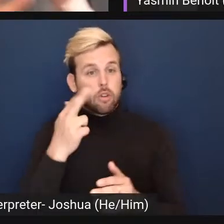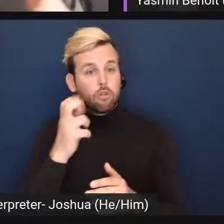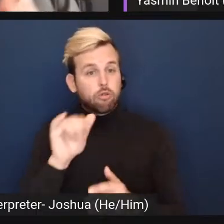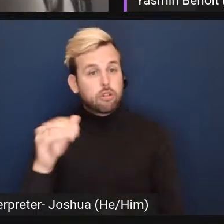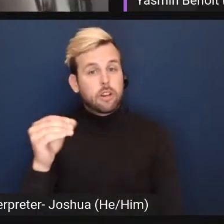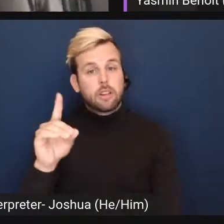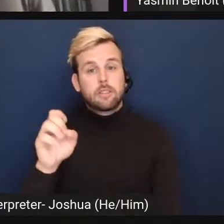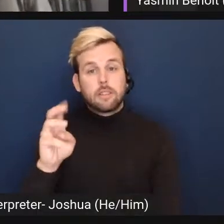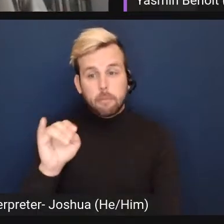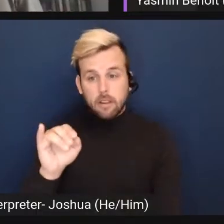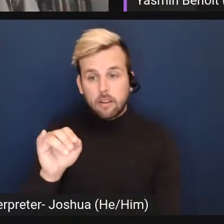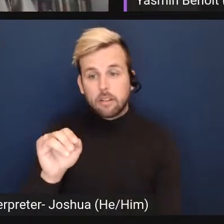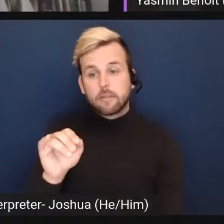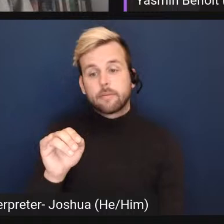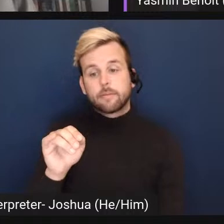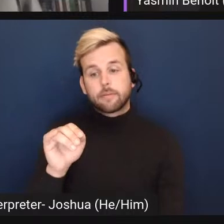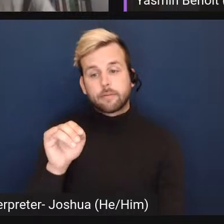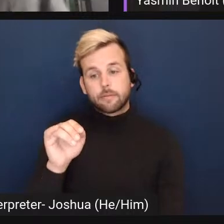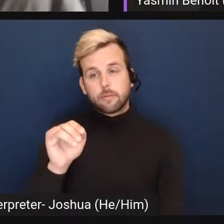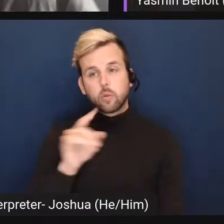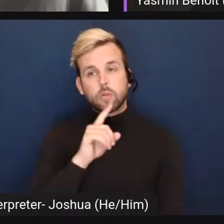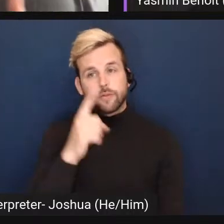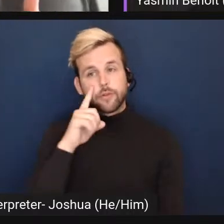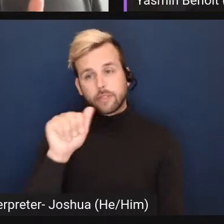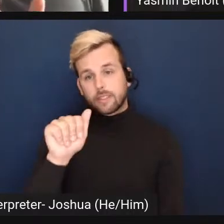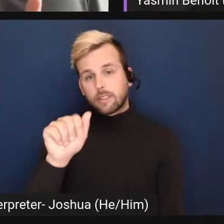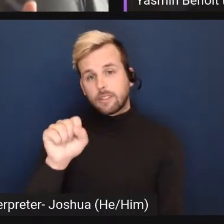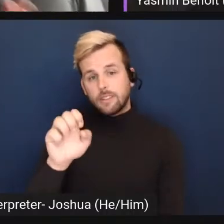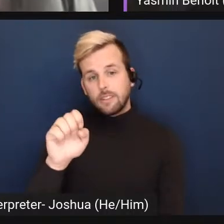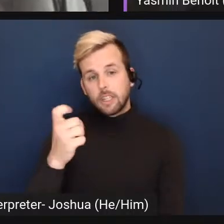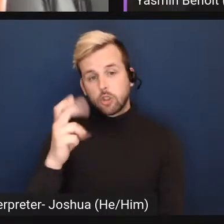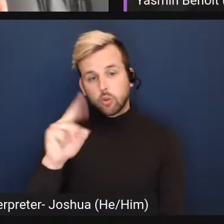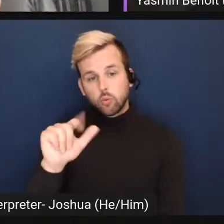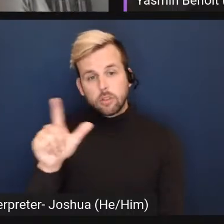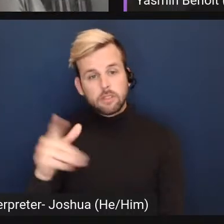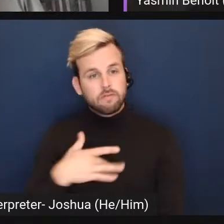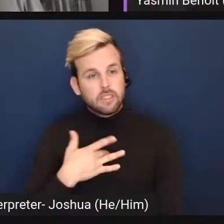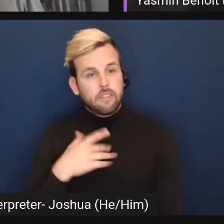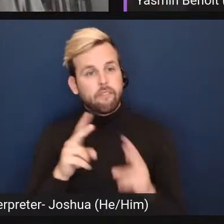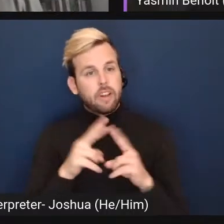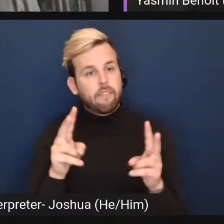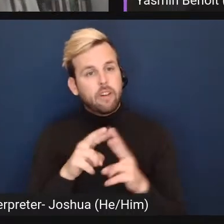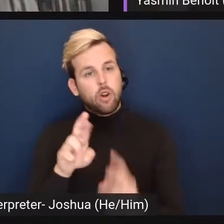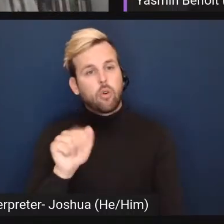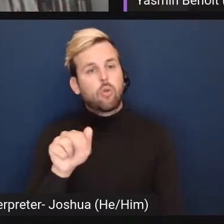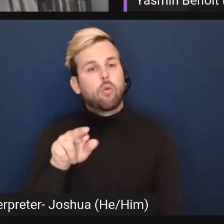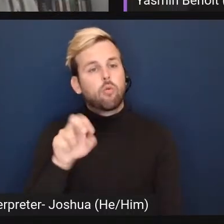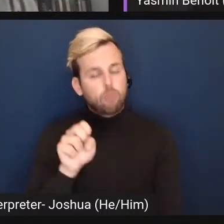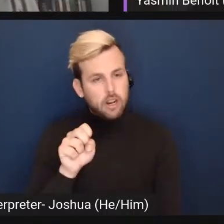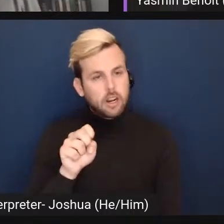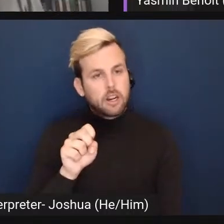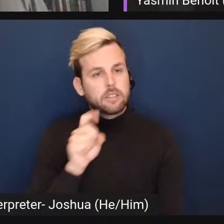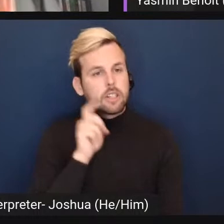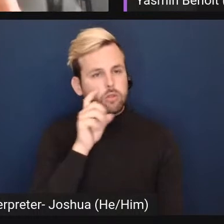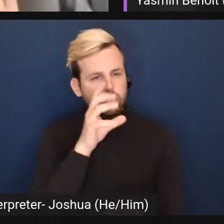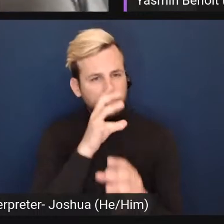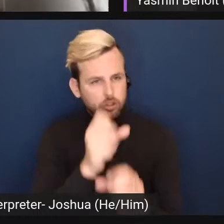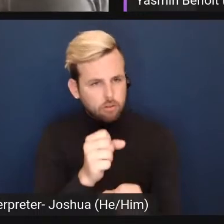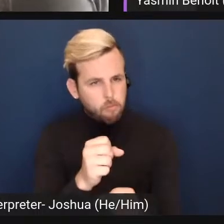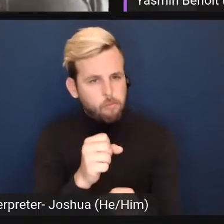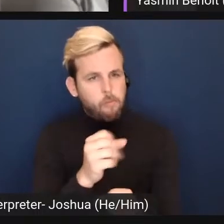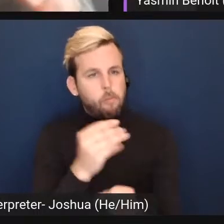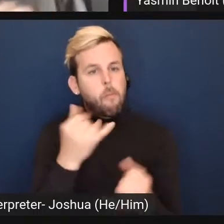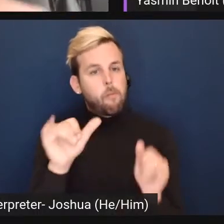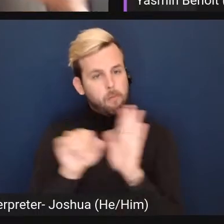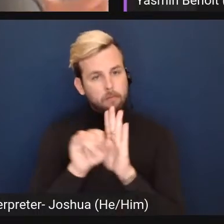dummy people. It's true for asexual people who've experienced like very, very rare intermittent sexual attraction, uh, and still